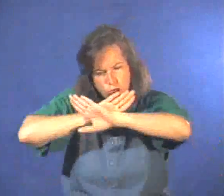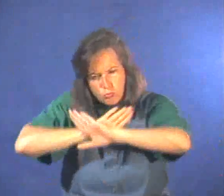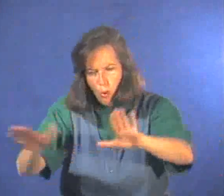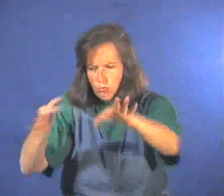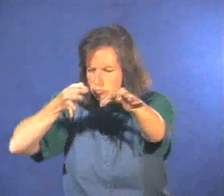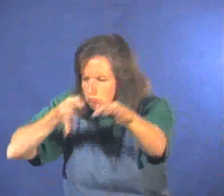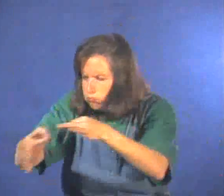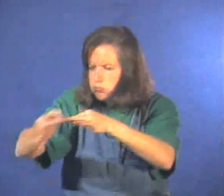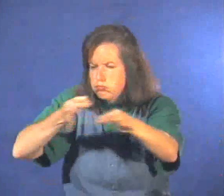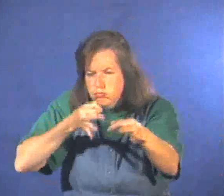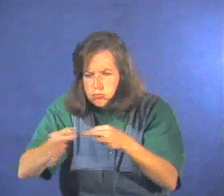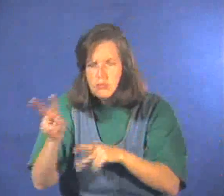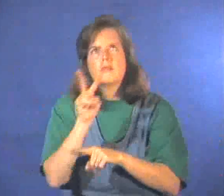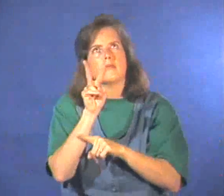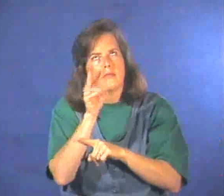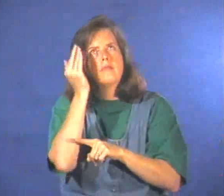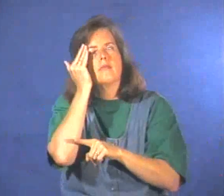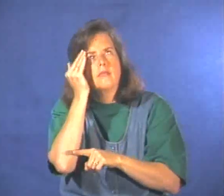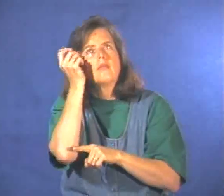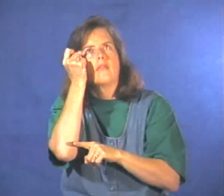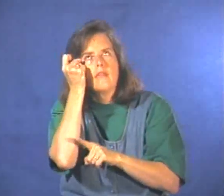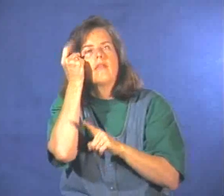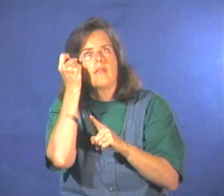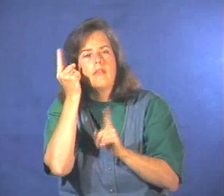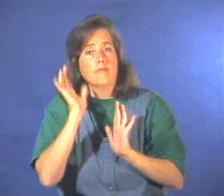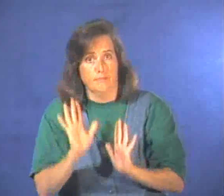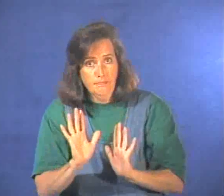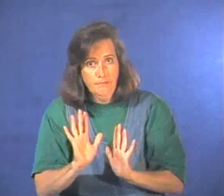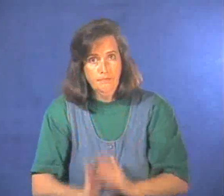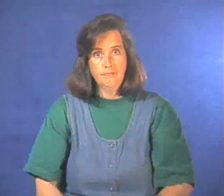and never let a stranger touch you.